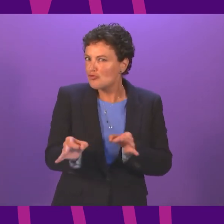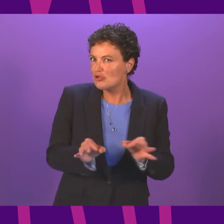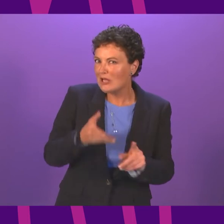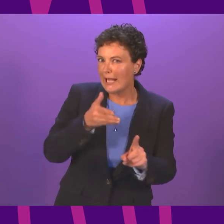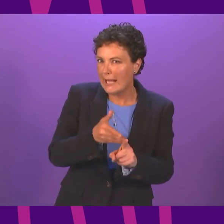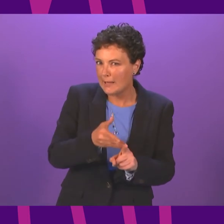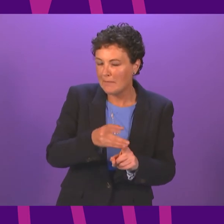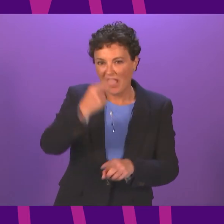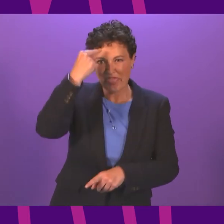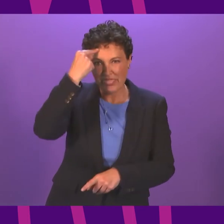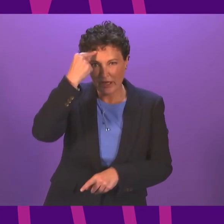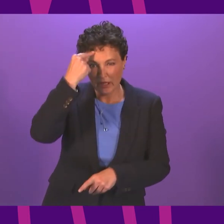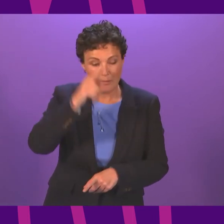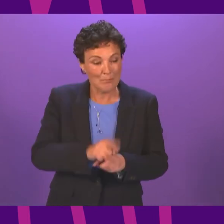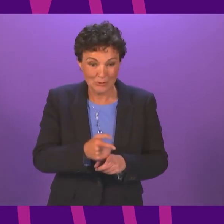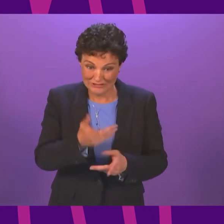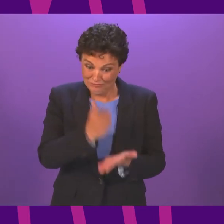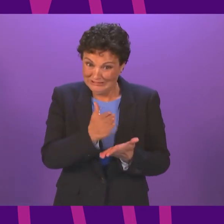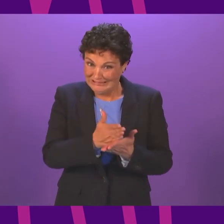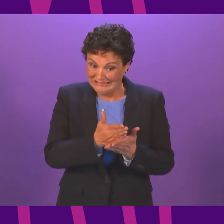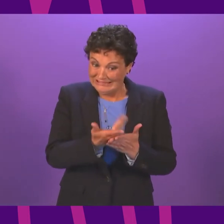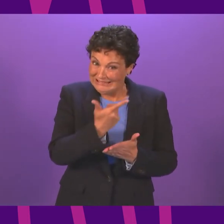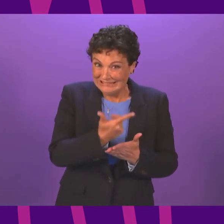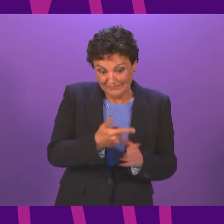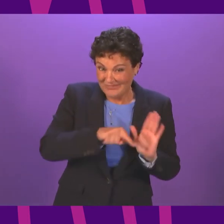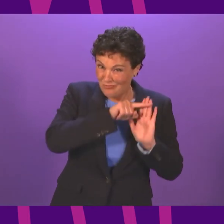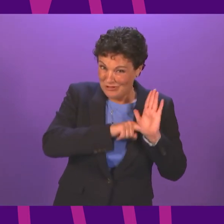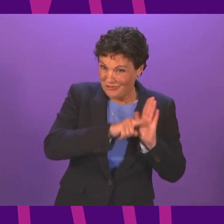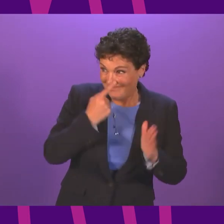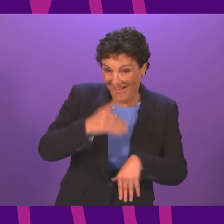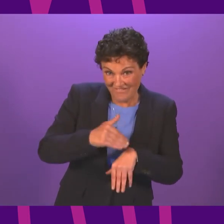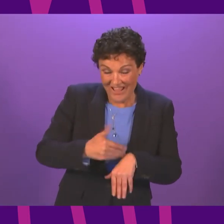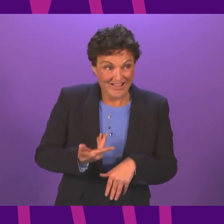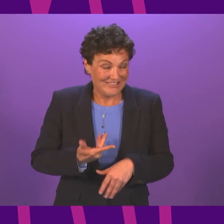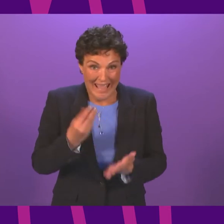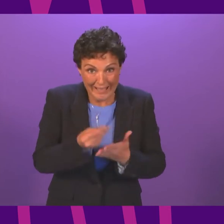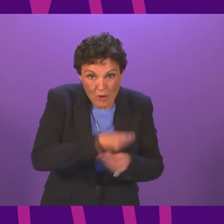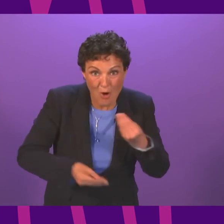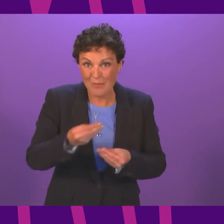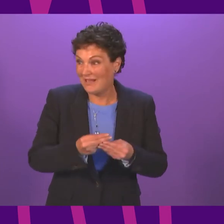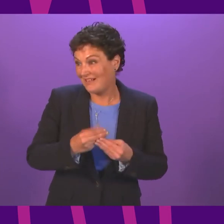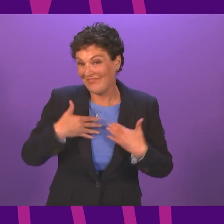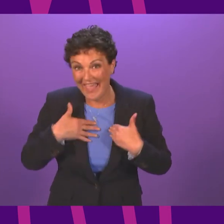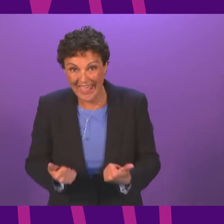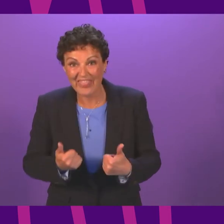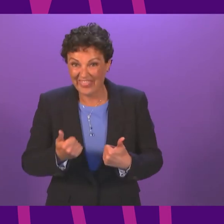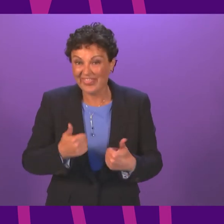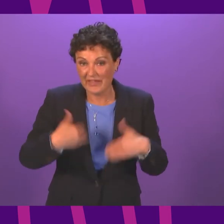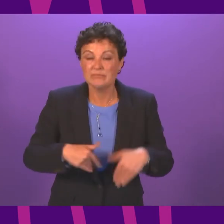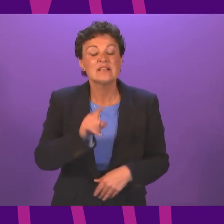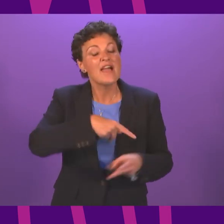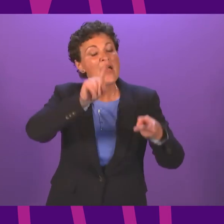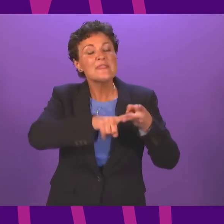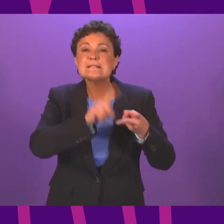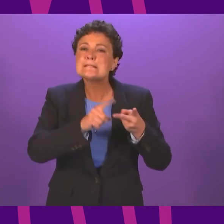health, social and economic harms that strict lockdown measures cause. The second paper we are publishing today is the review of physical